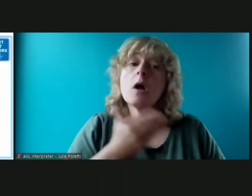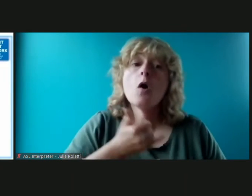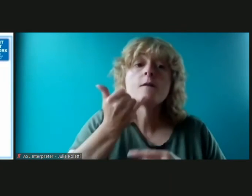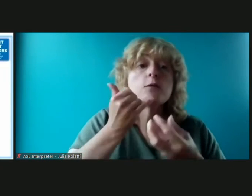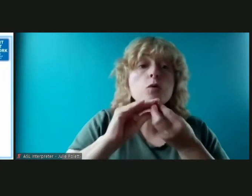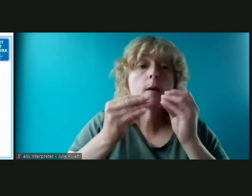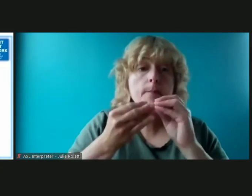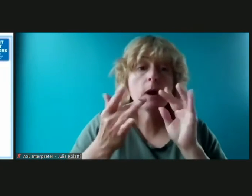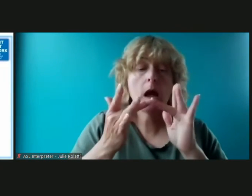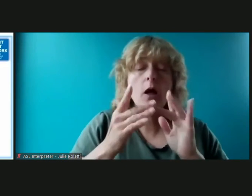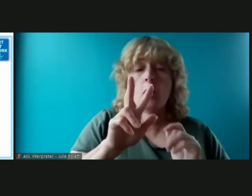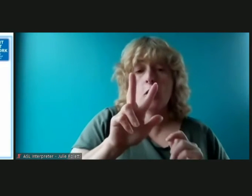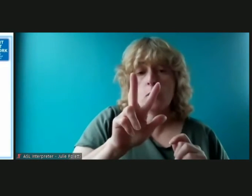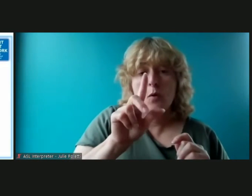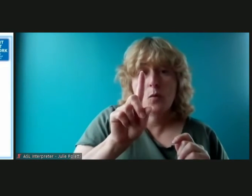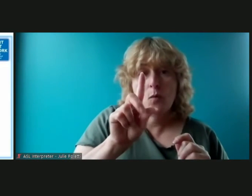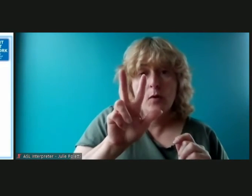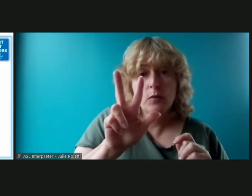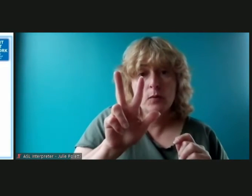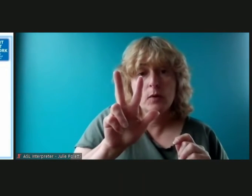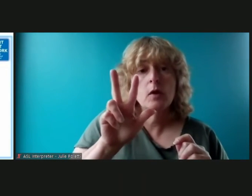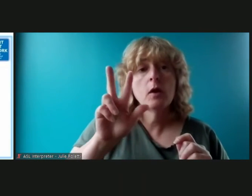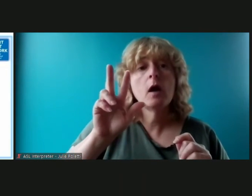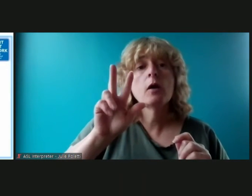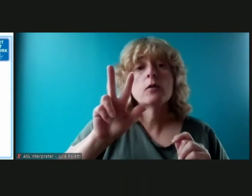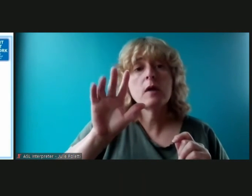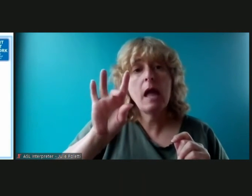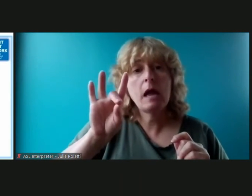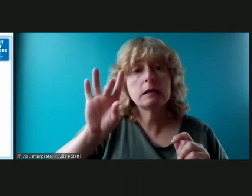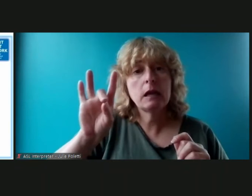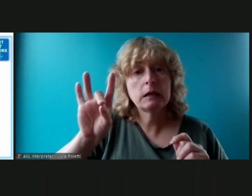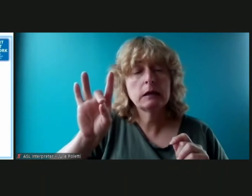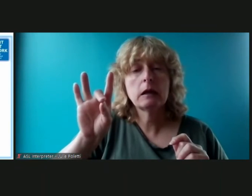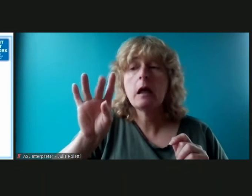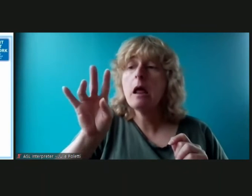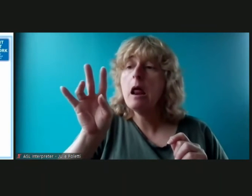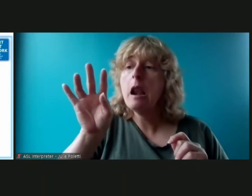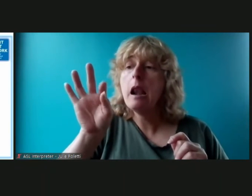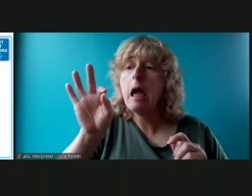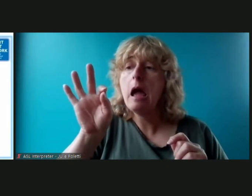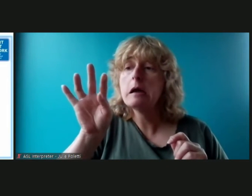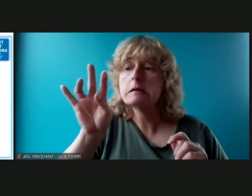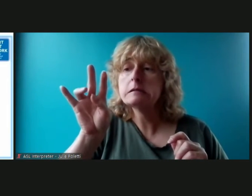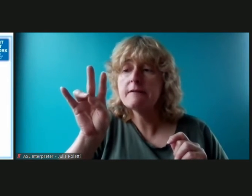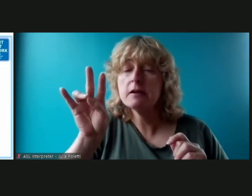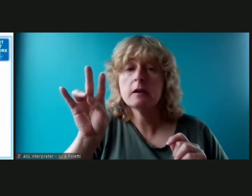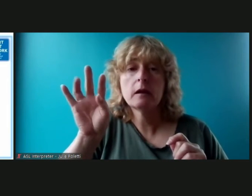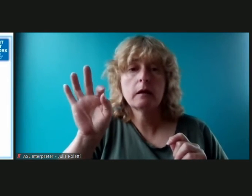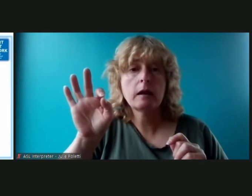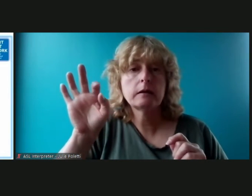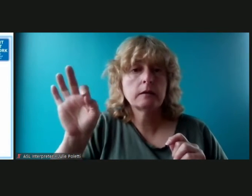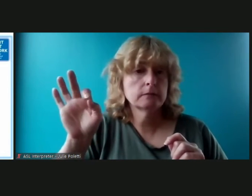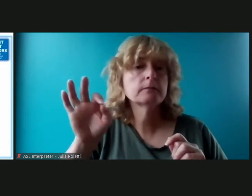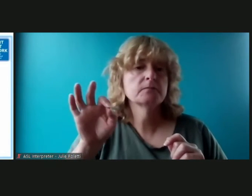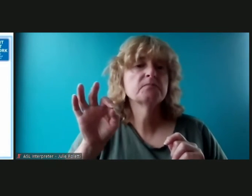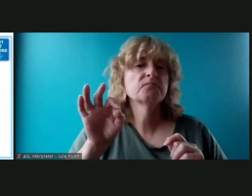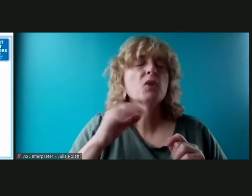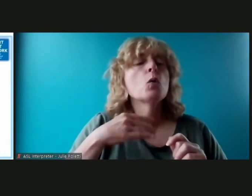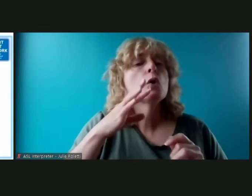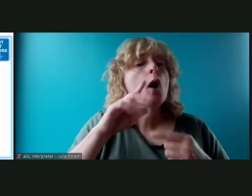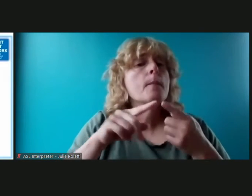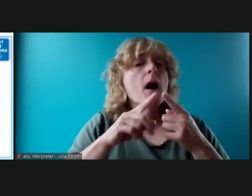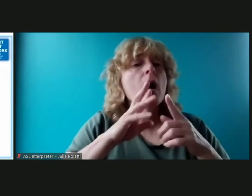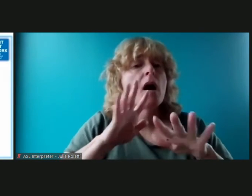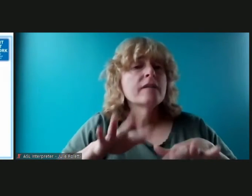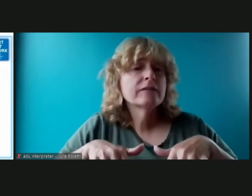-388-9799 so translating we were talking about the floods